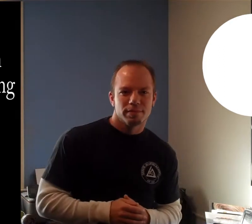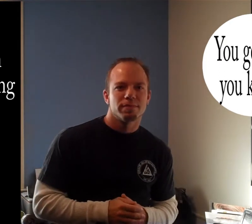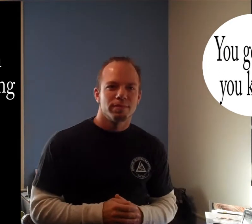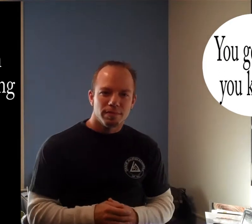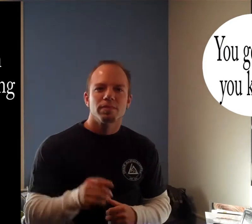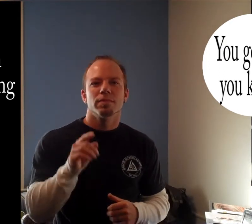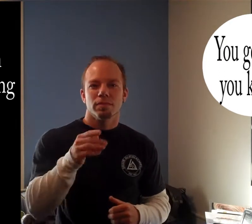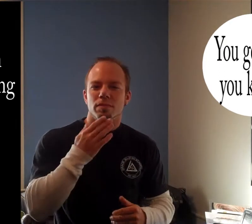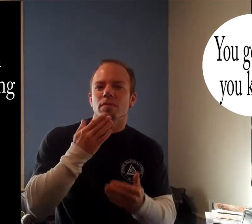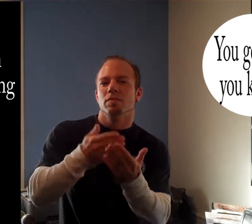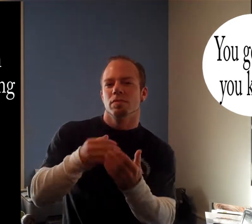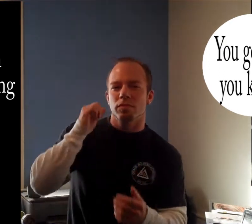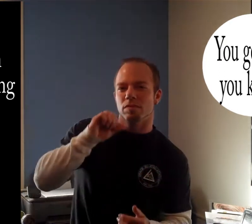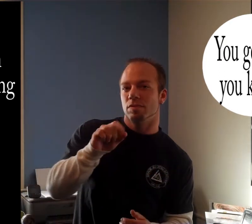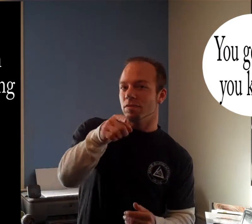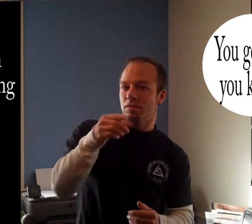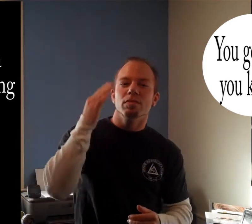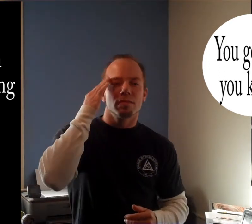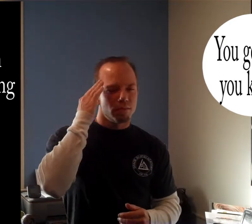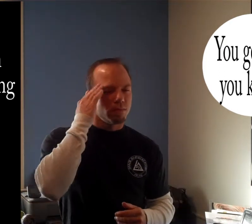Cause you're a good girl and you know it.